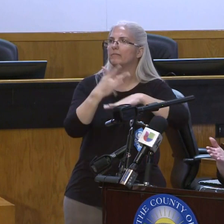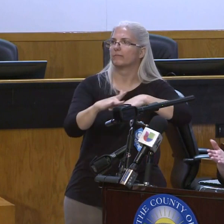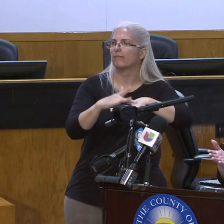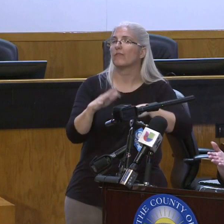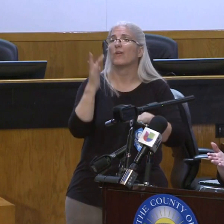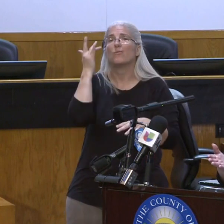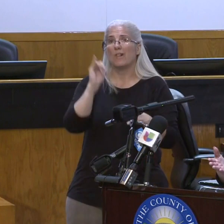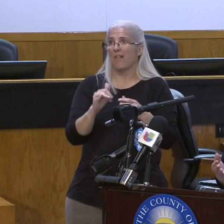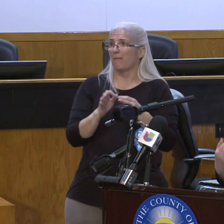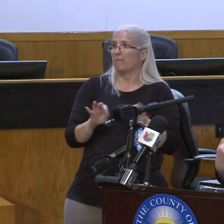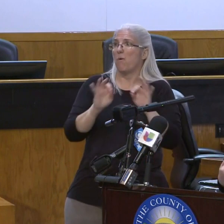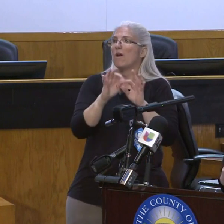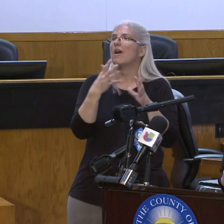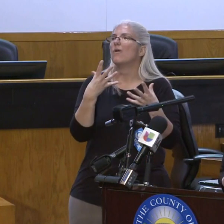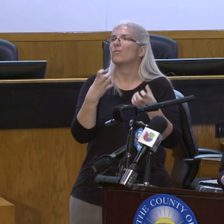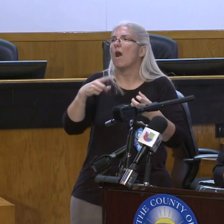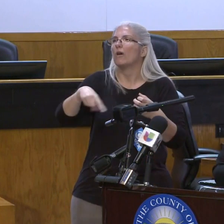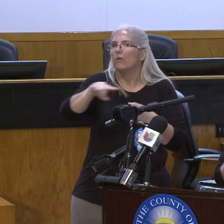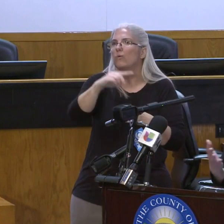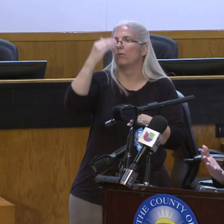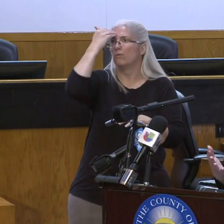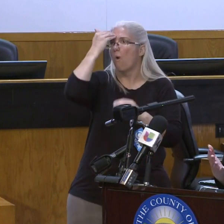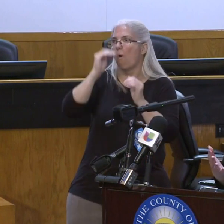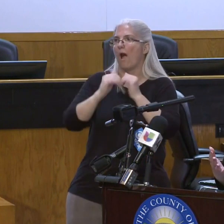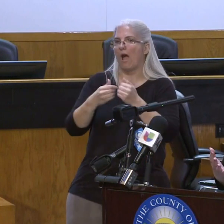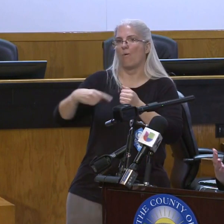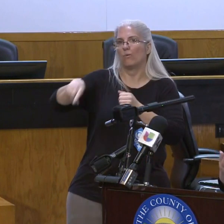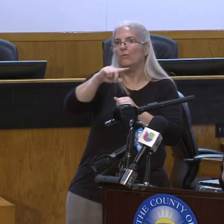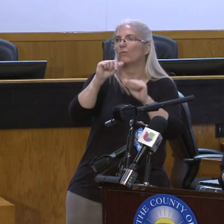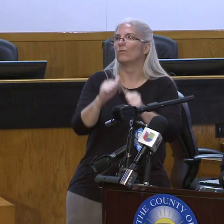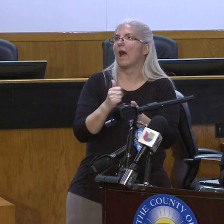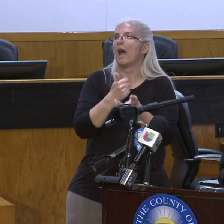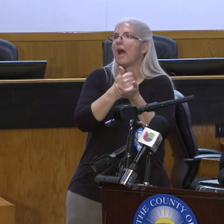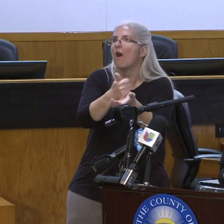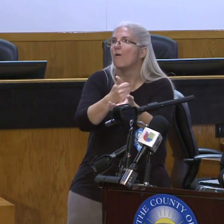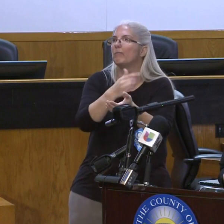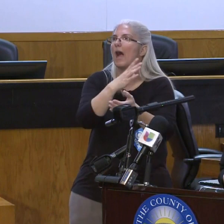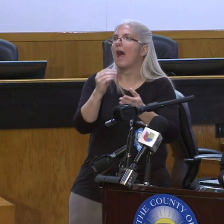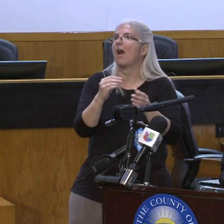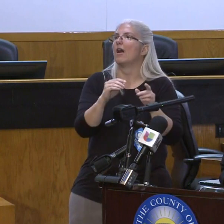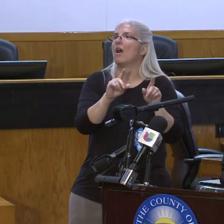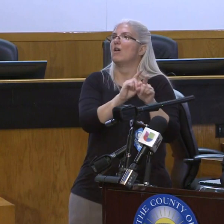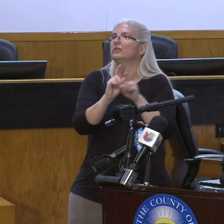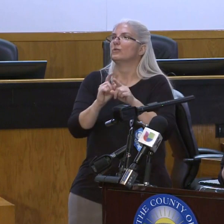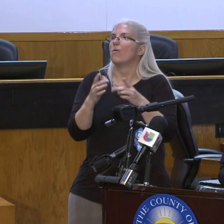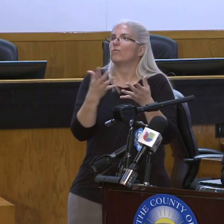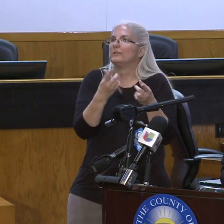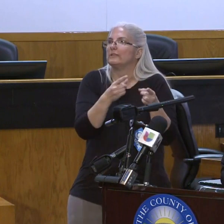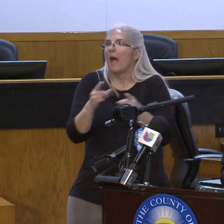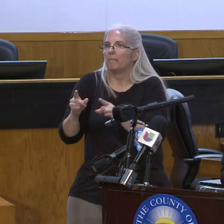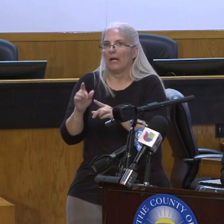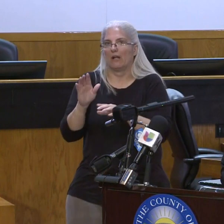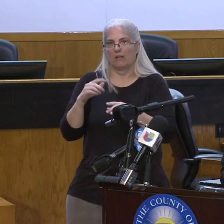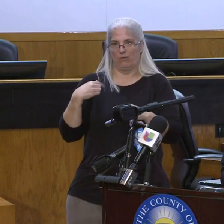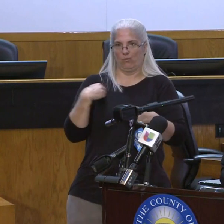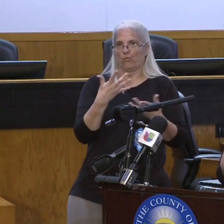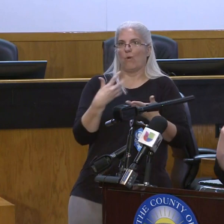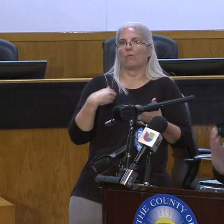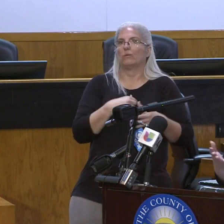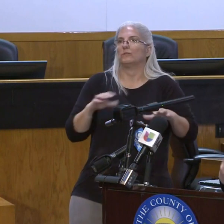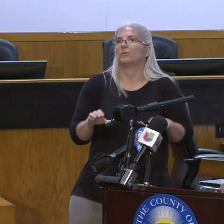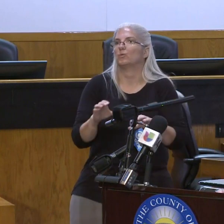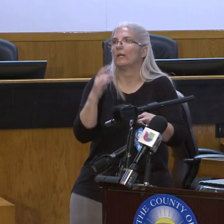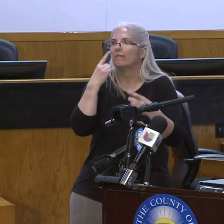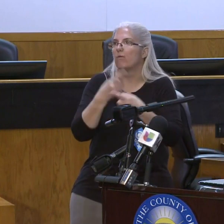what you can do to help and also what is happening on your behalf. I think it's very concerning. If I were at home, I'd want to know this